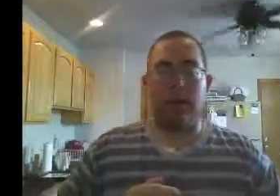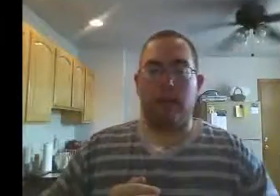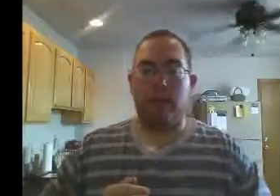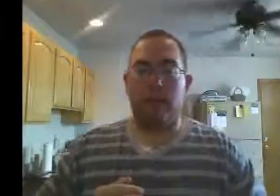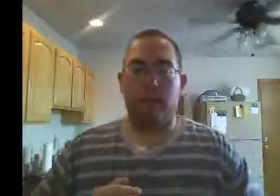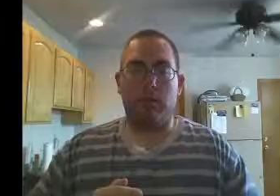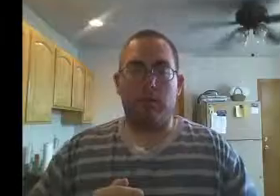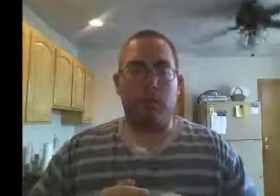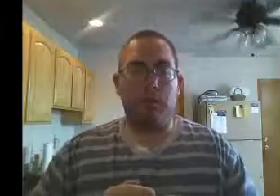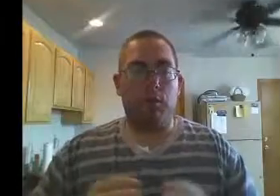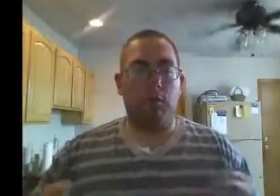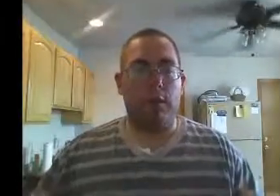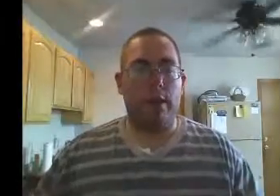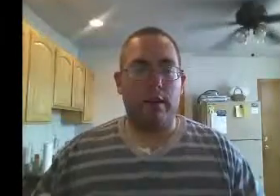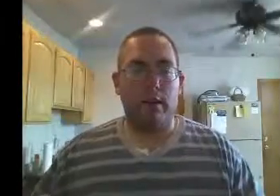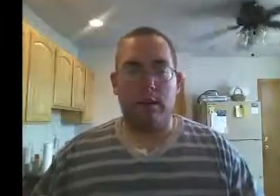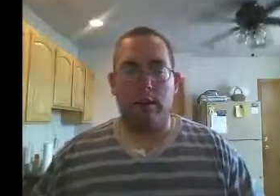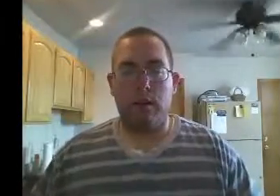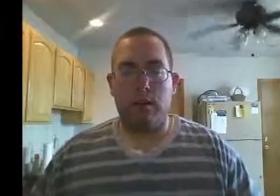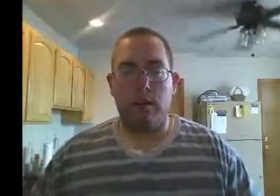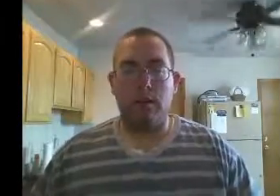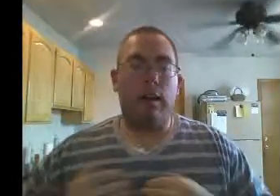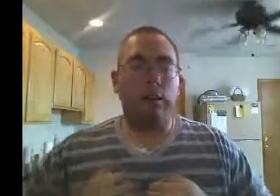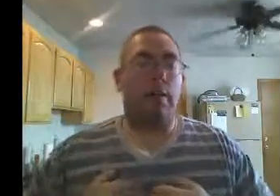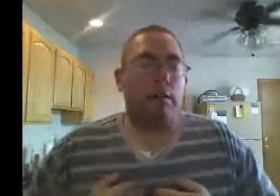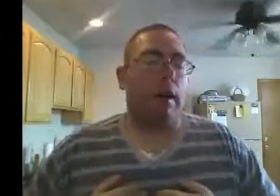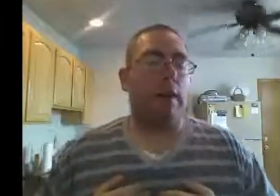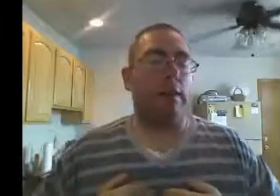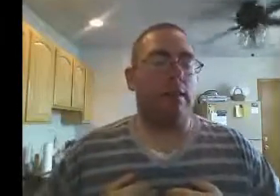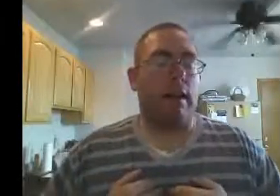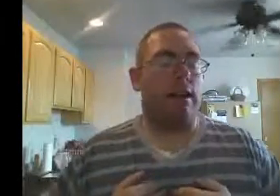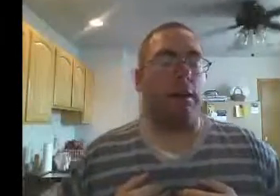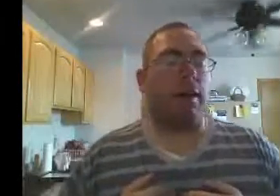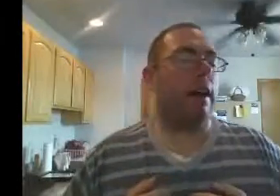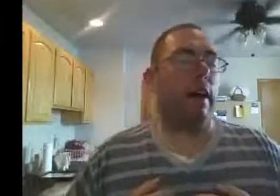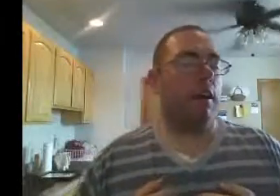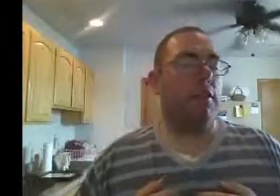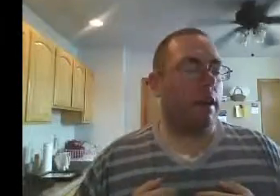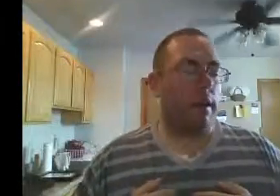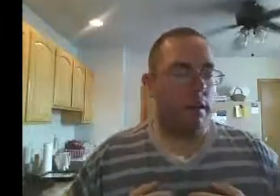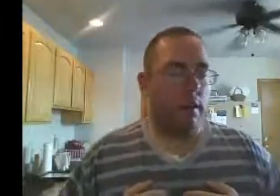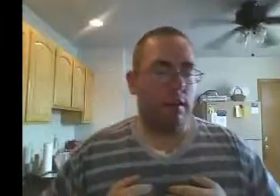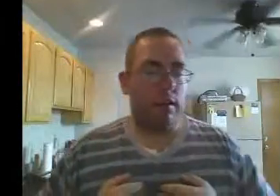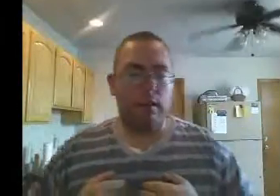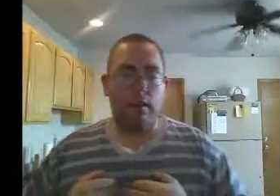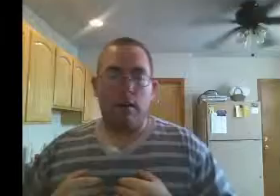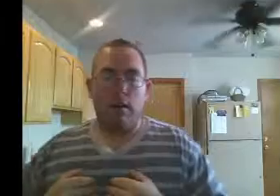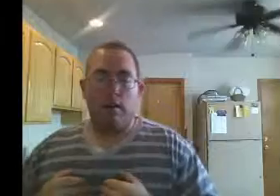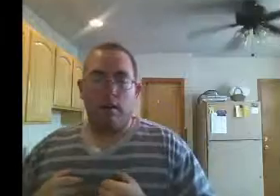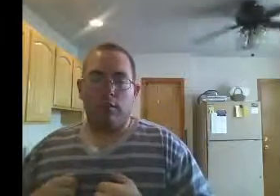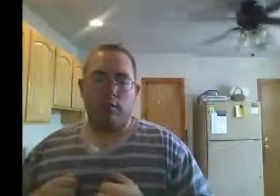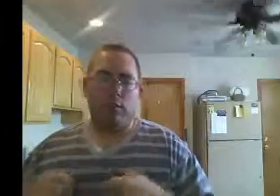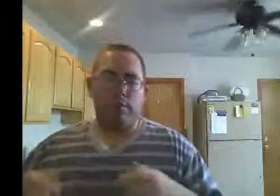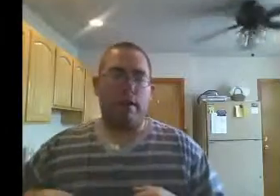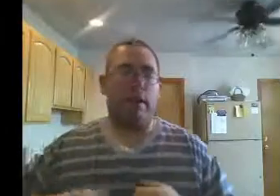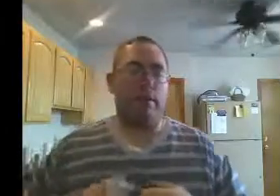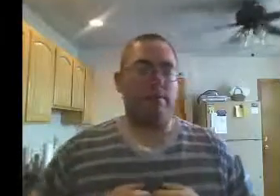them look weak? That is not my godly thing. So, Joey McKenna,